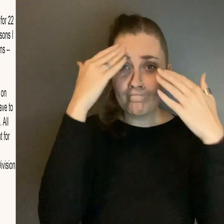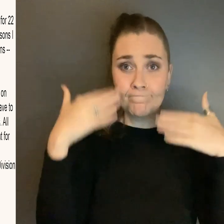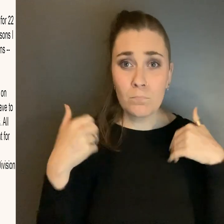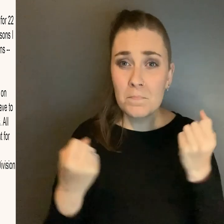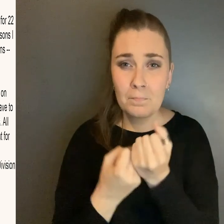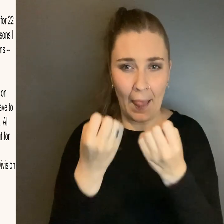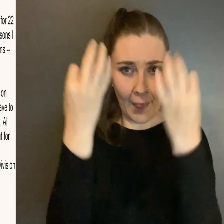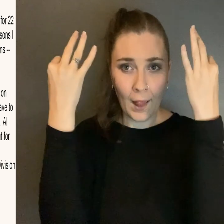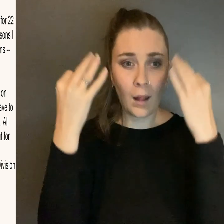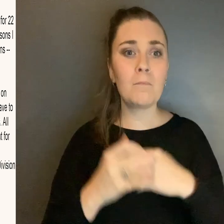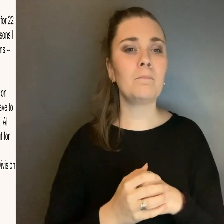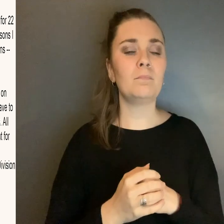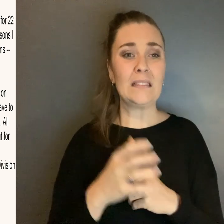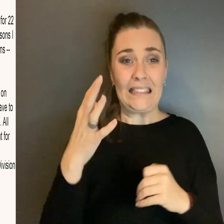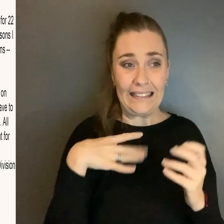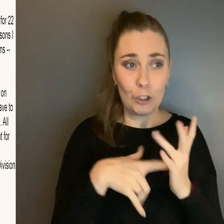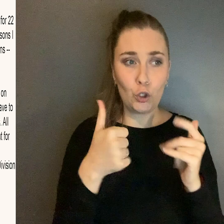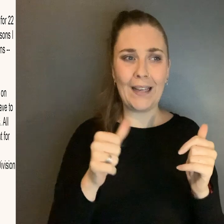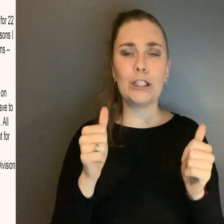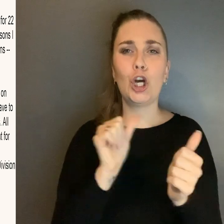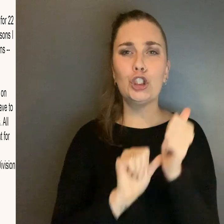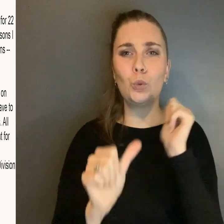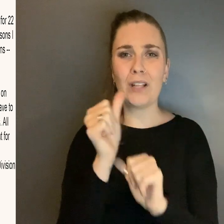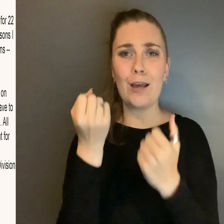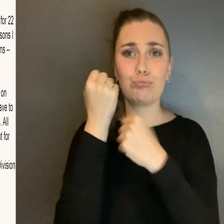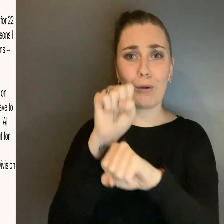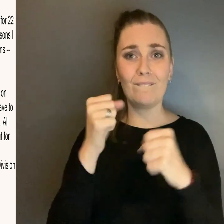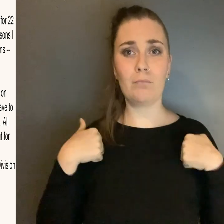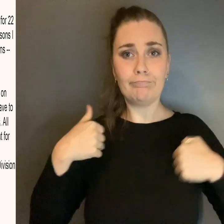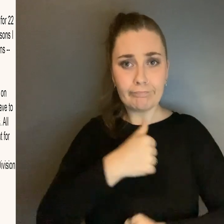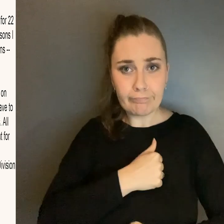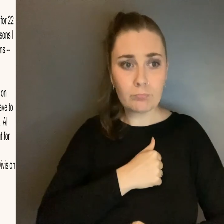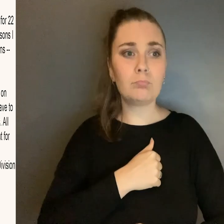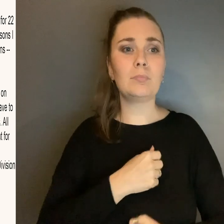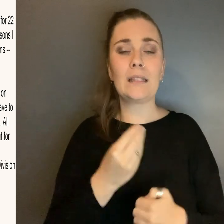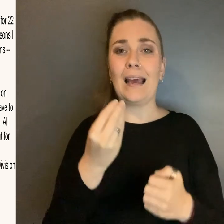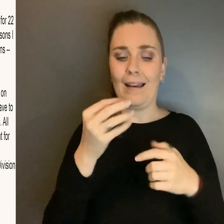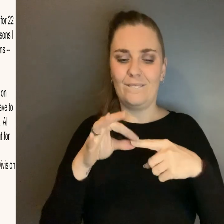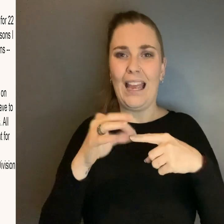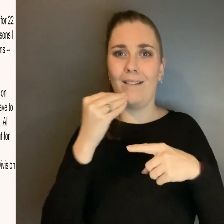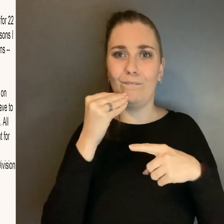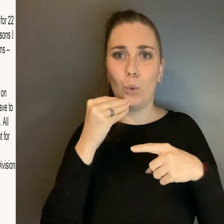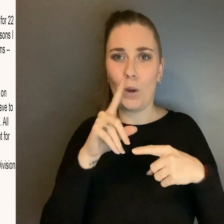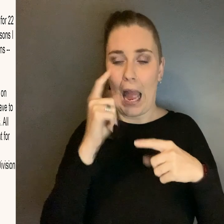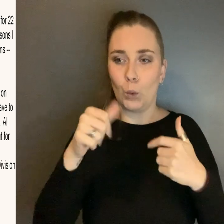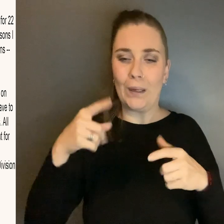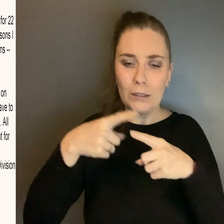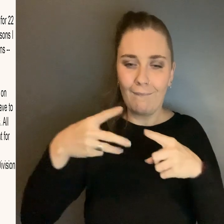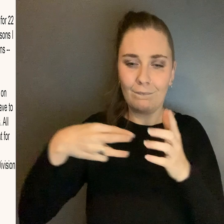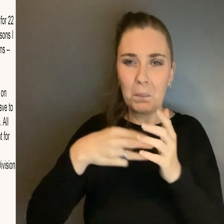support They have to wear a suicide-proof gown They're given finger food to eat, so no utensils All